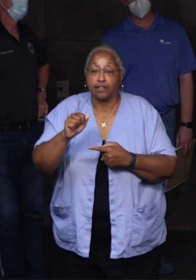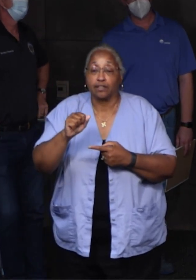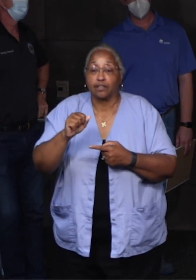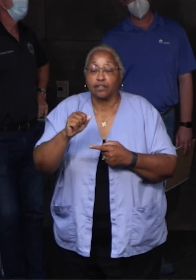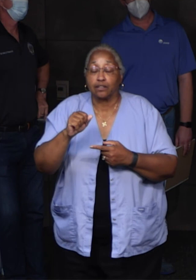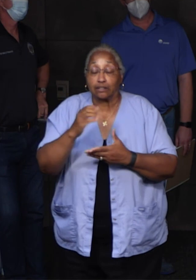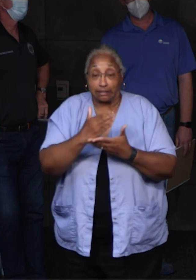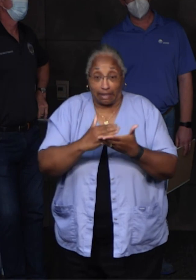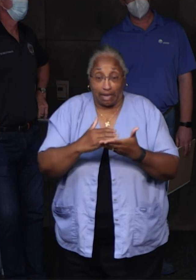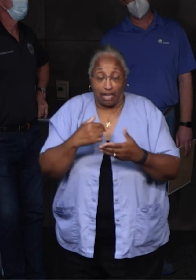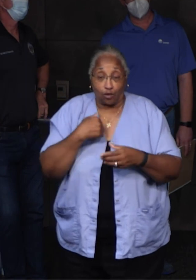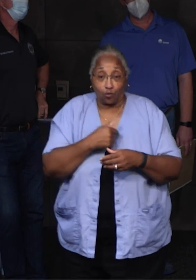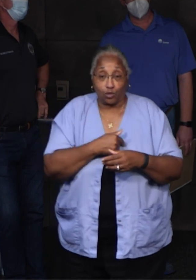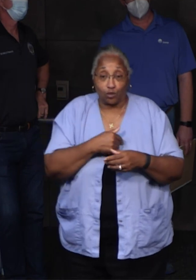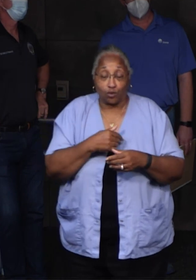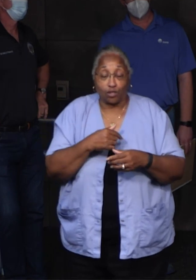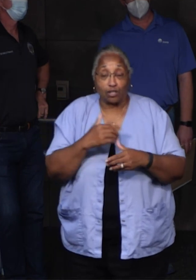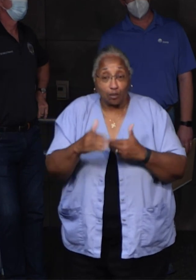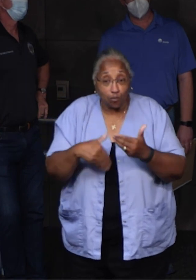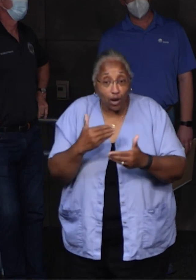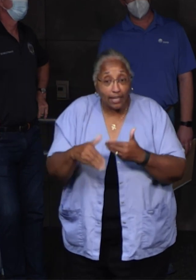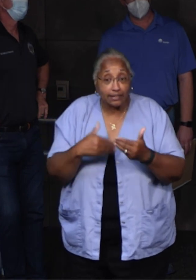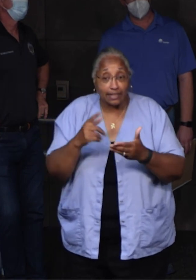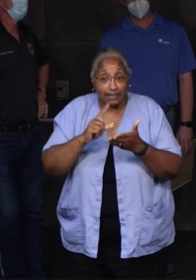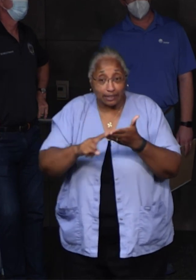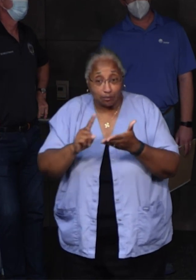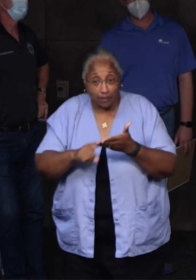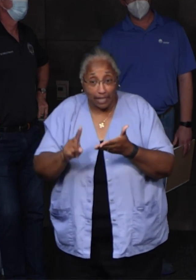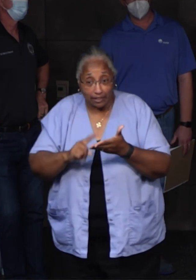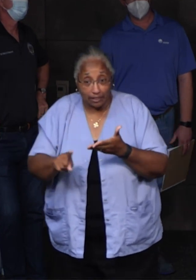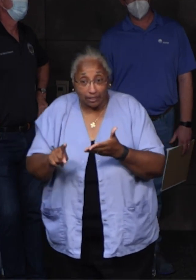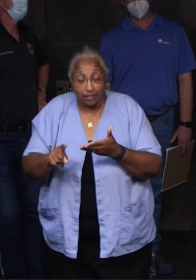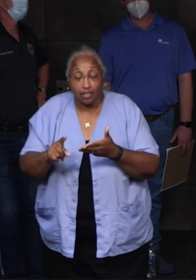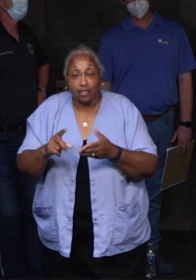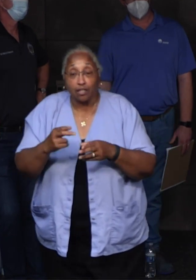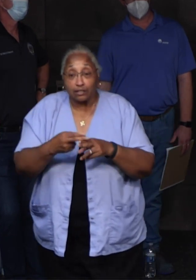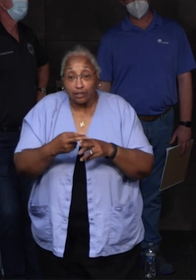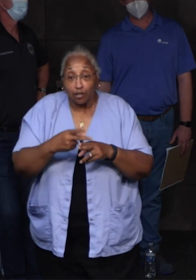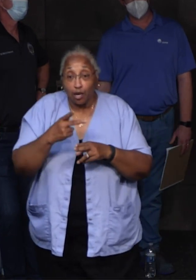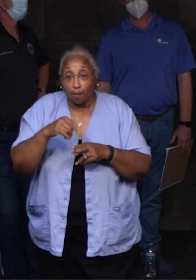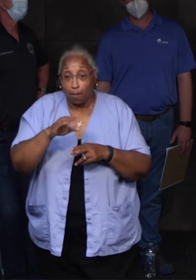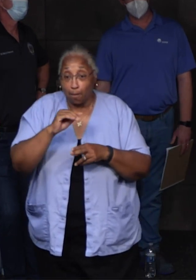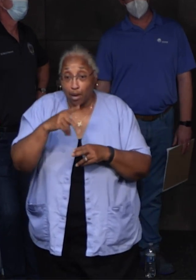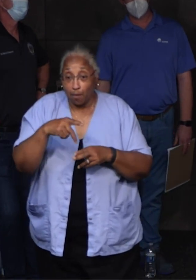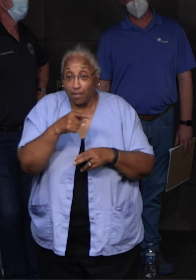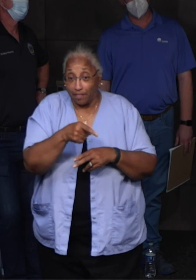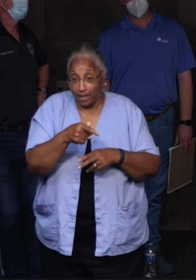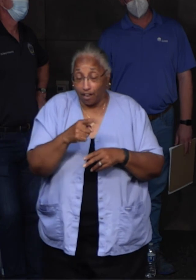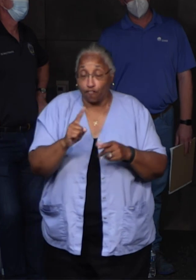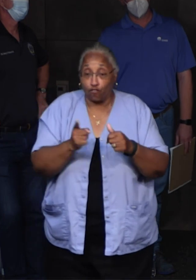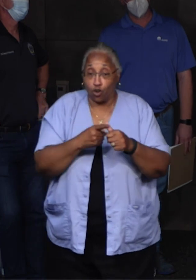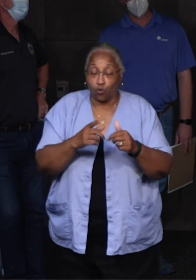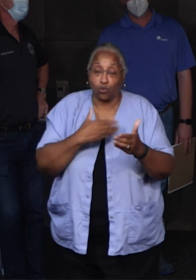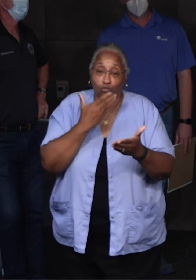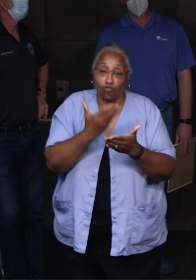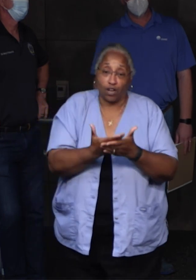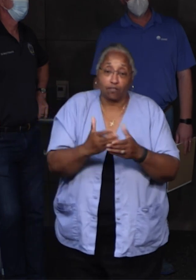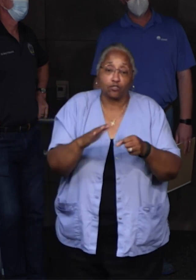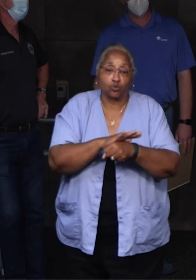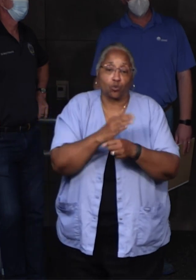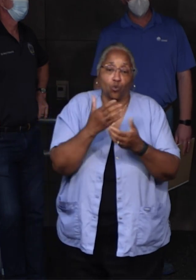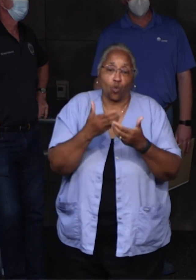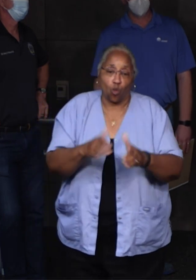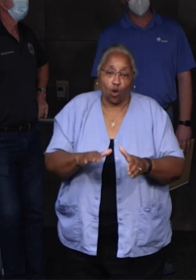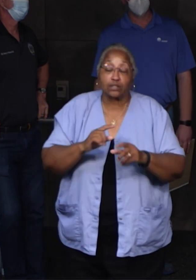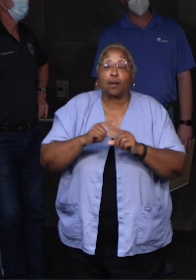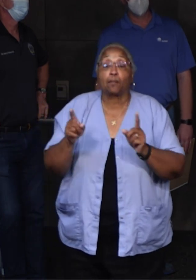of my latest update of inspecting the portable pumps that we have on that side. The first one we got to, unfortunately, is a total loss.